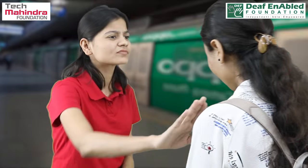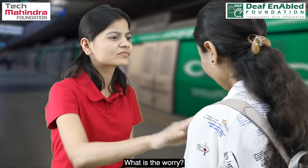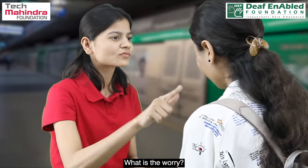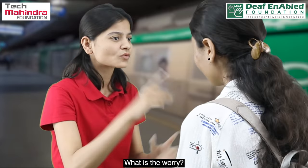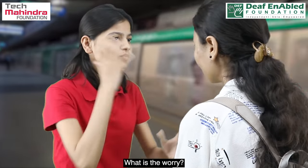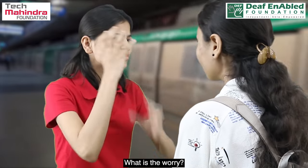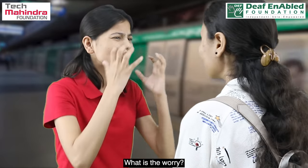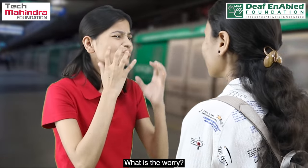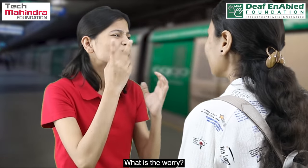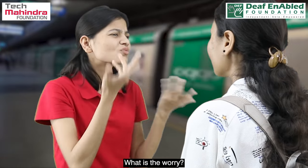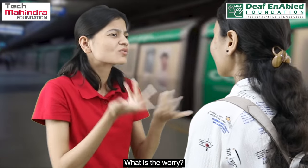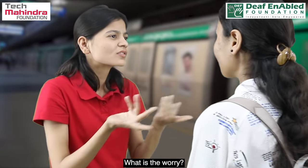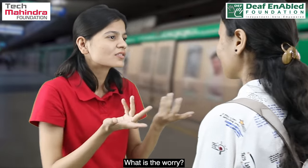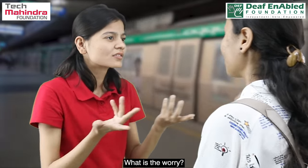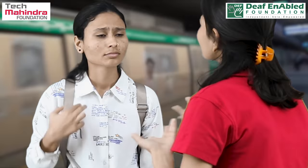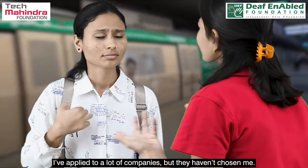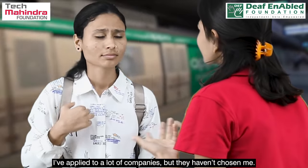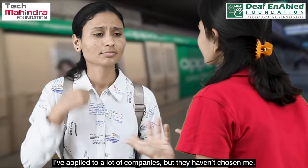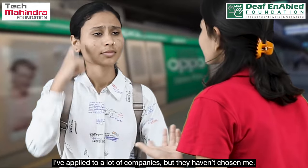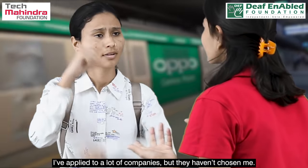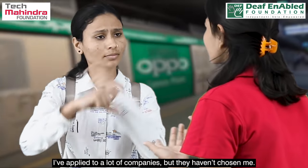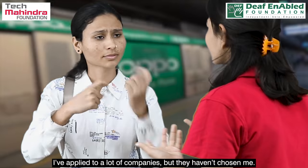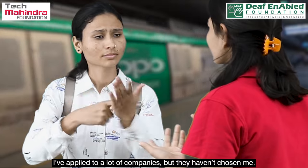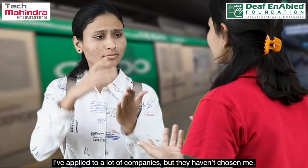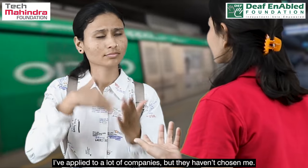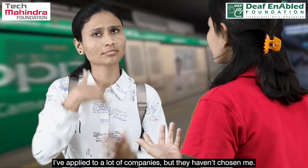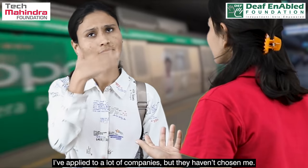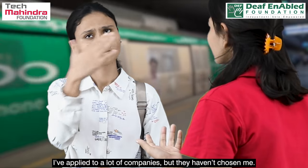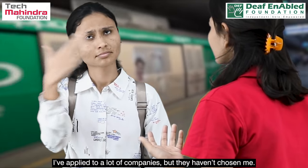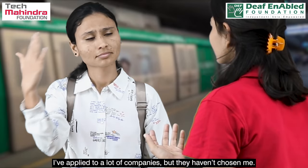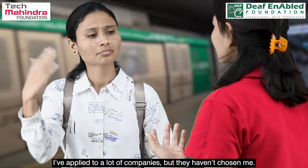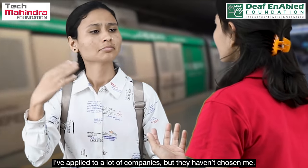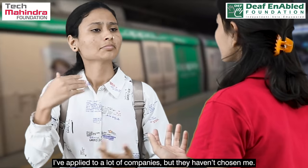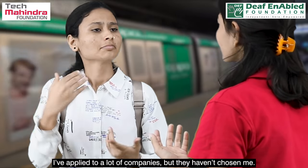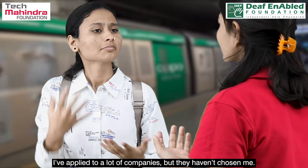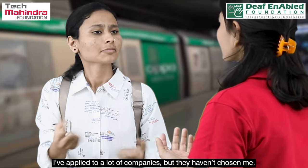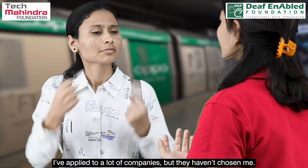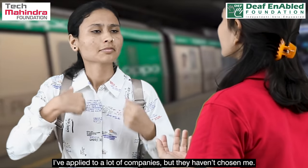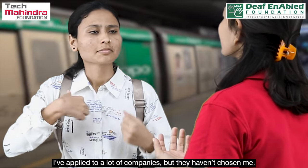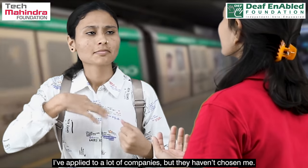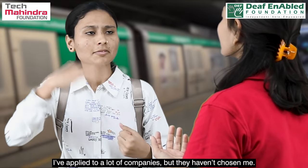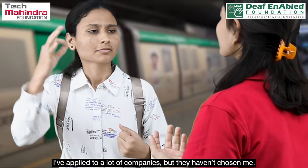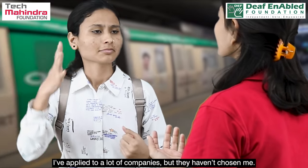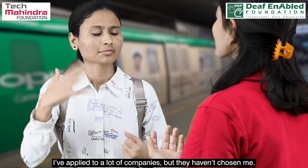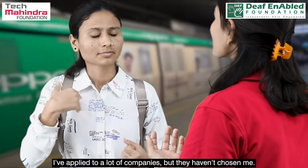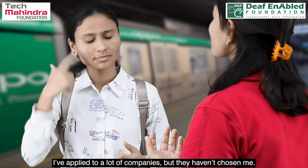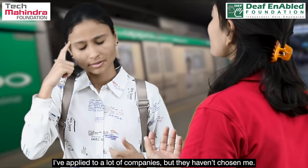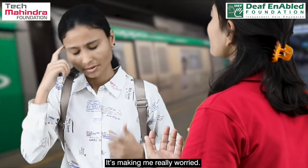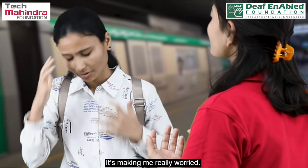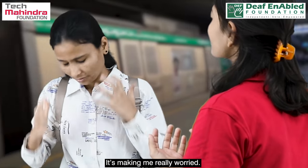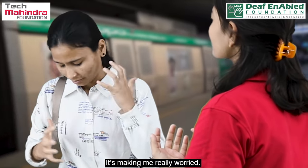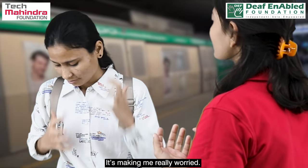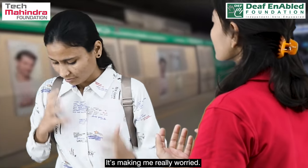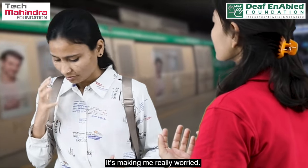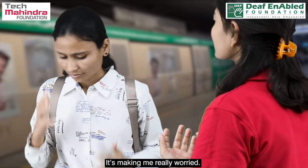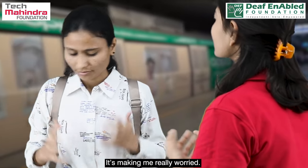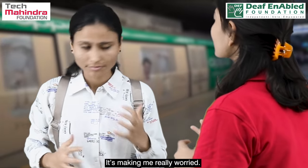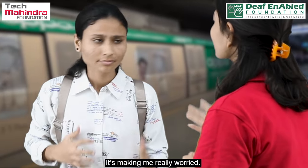What is the worry? I've applied to a lot of companies, but they haven't chosen me. It's making me really worried.